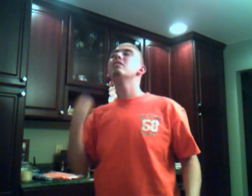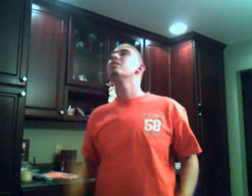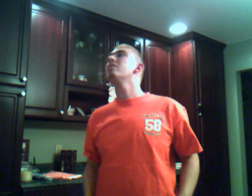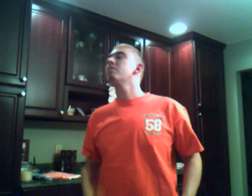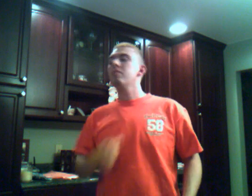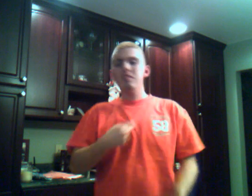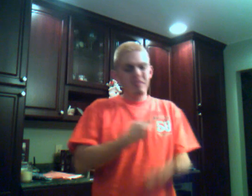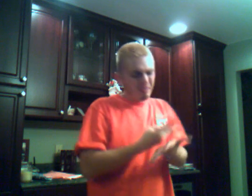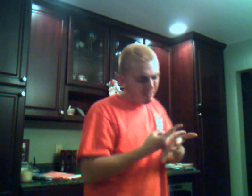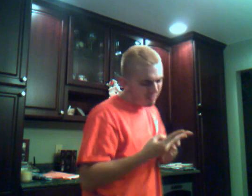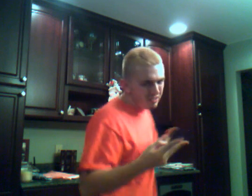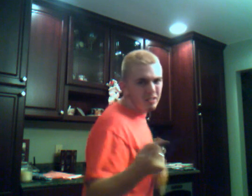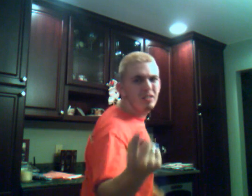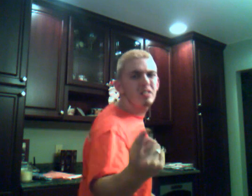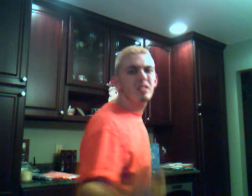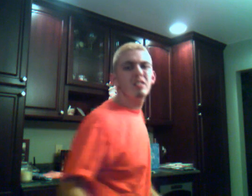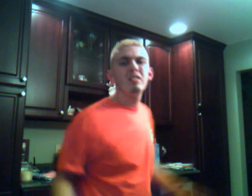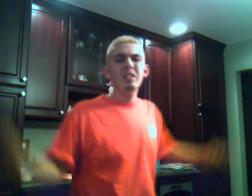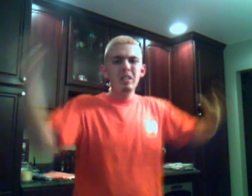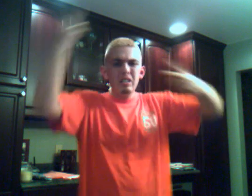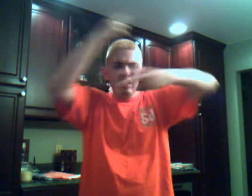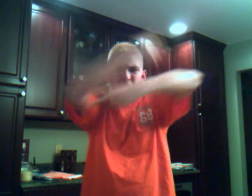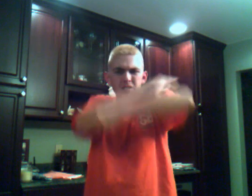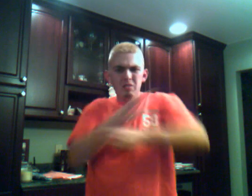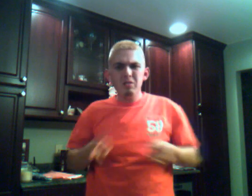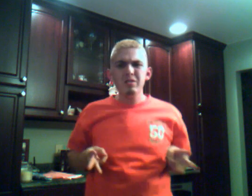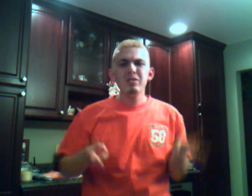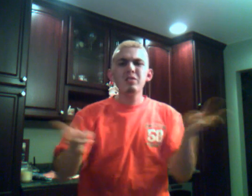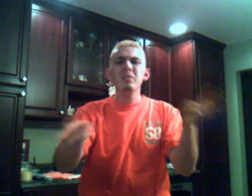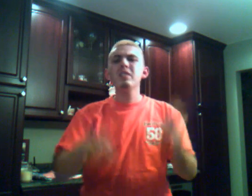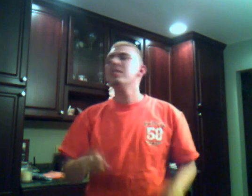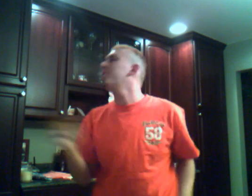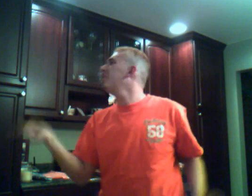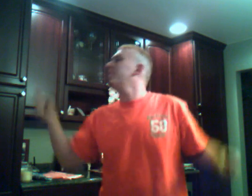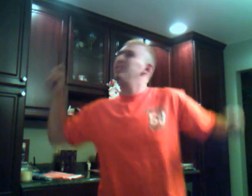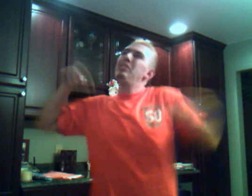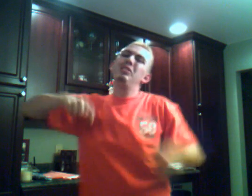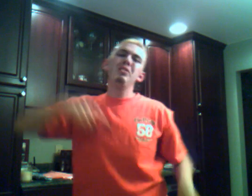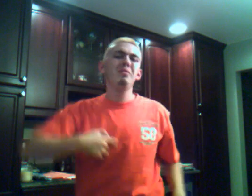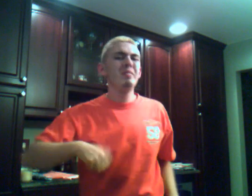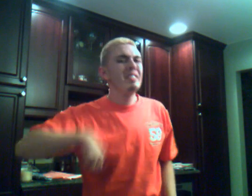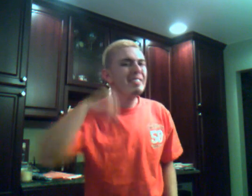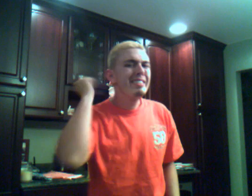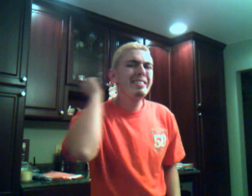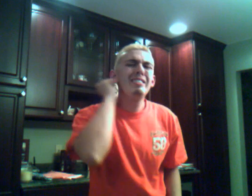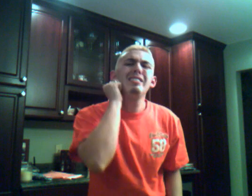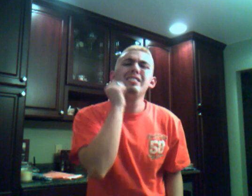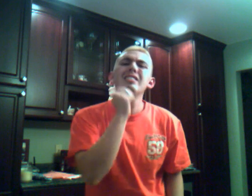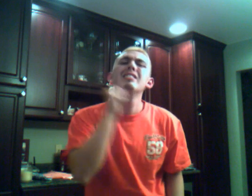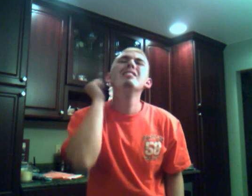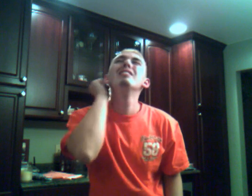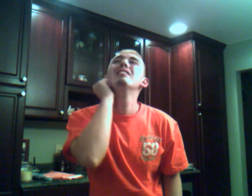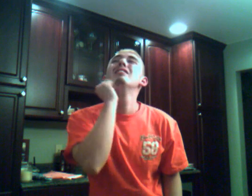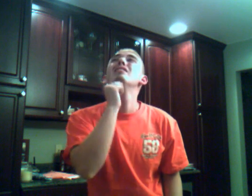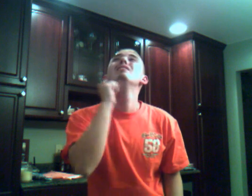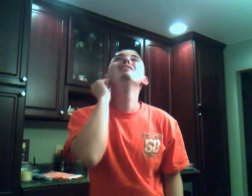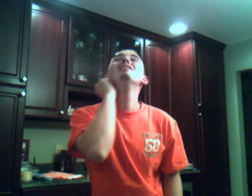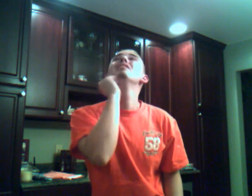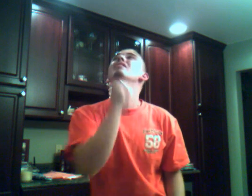I let you down in the worst way It fucks me every single day